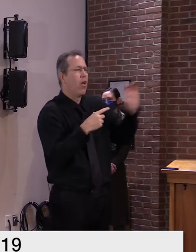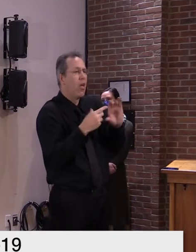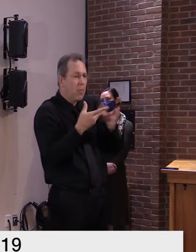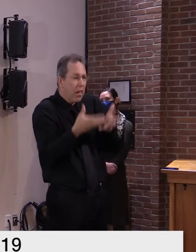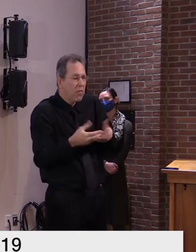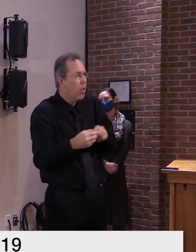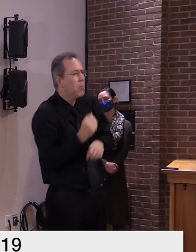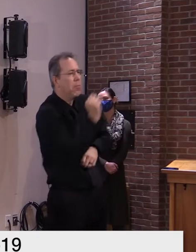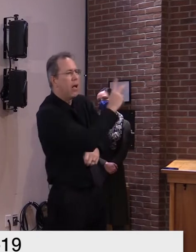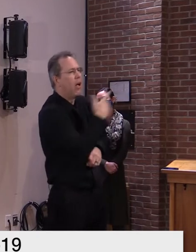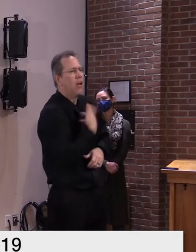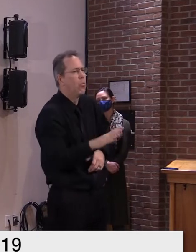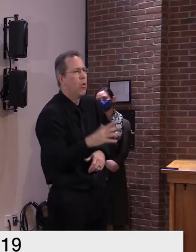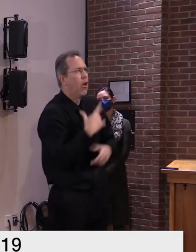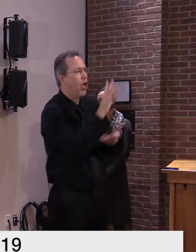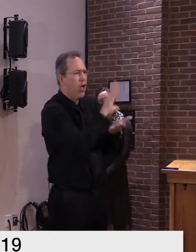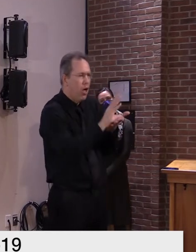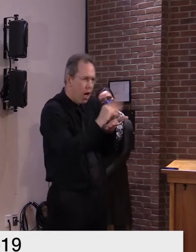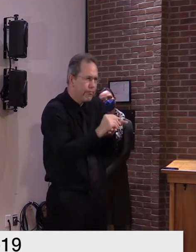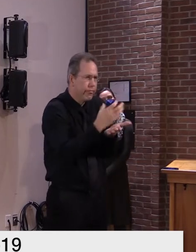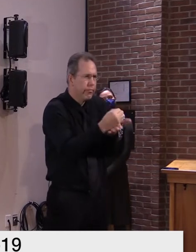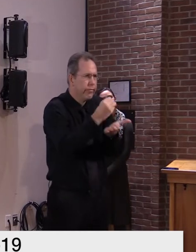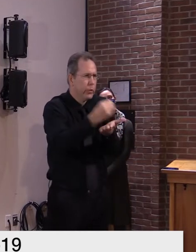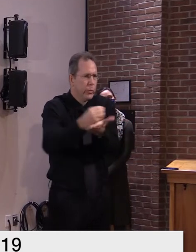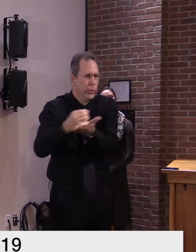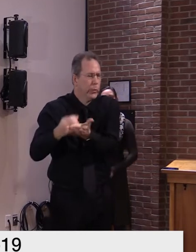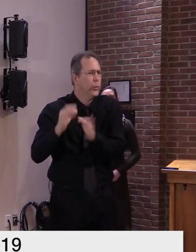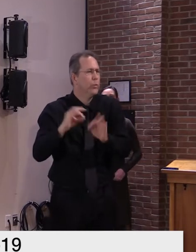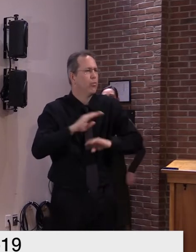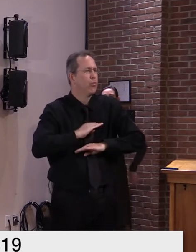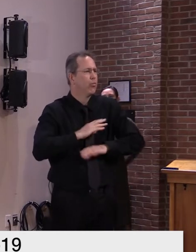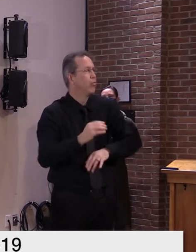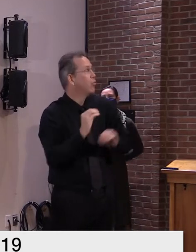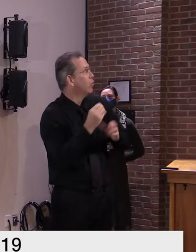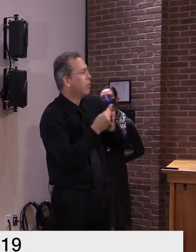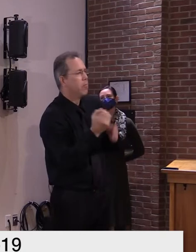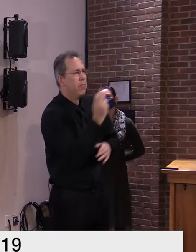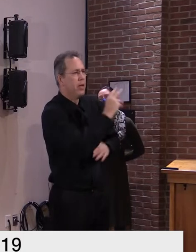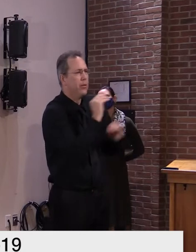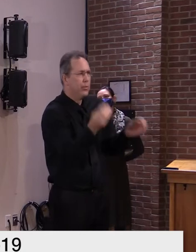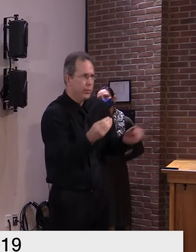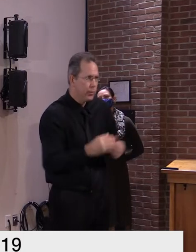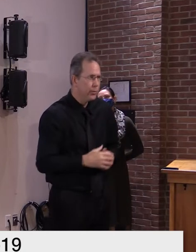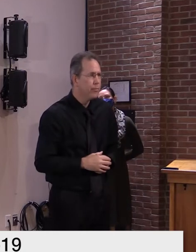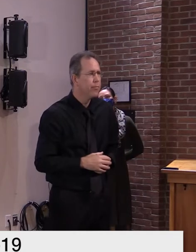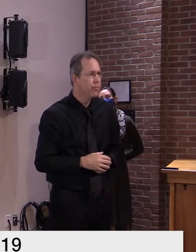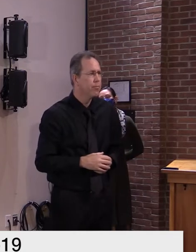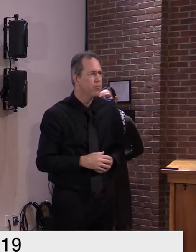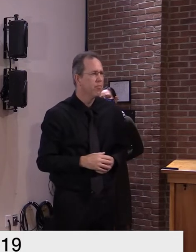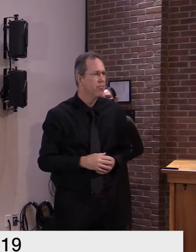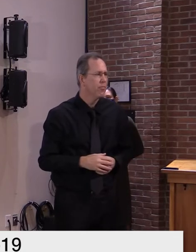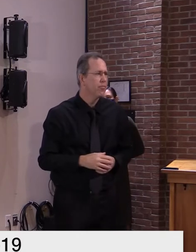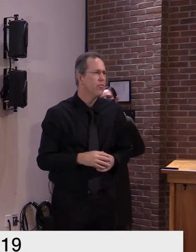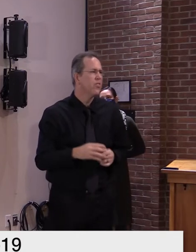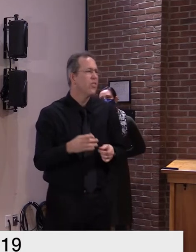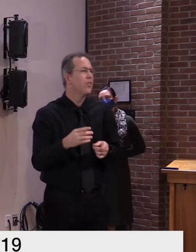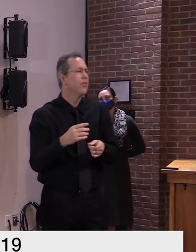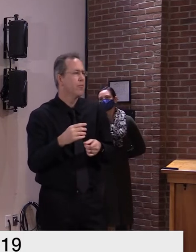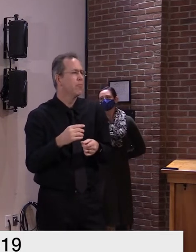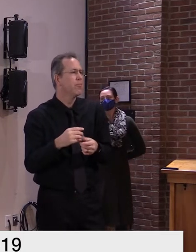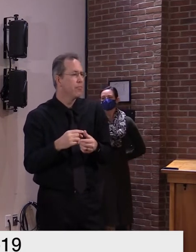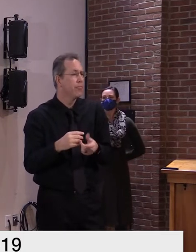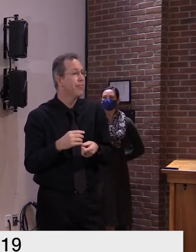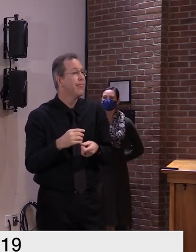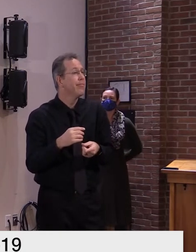to that secretary young and maybe you can confirm but we did go into the joint fiscal committee uh the other day with a proposal